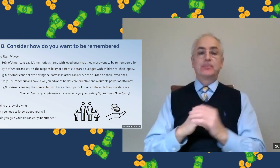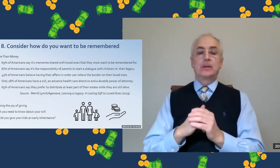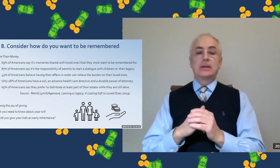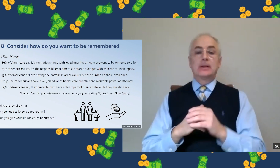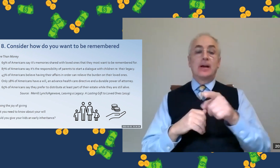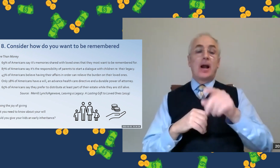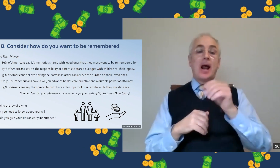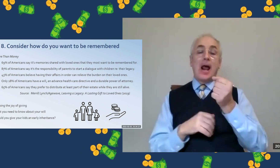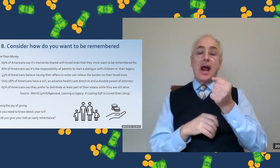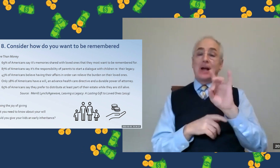key.